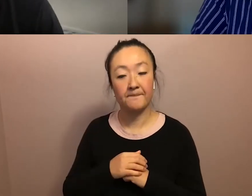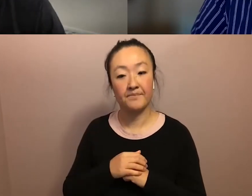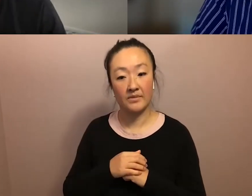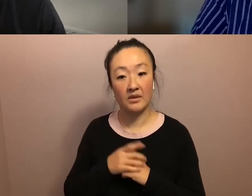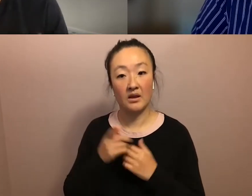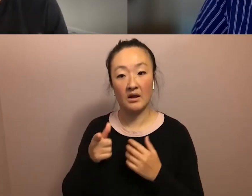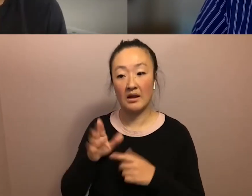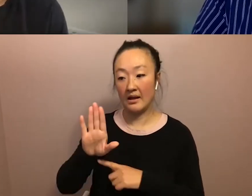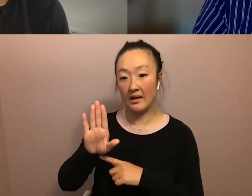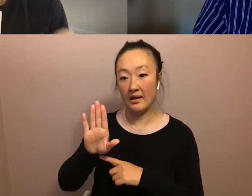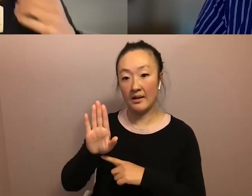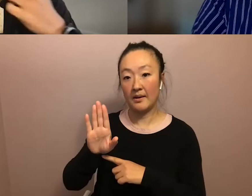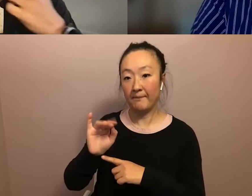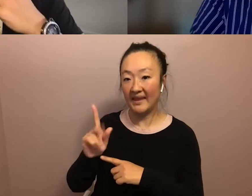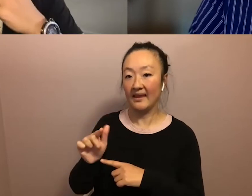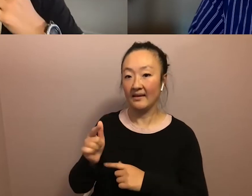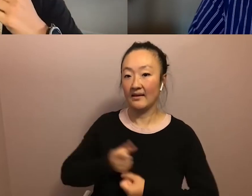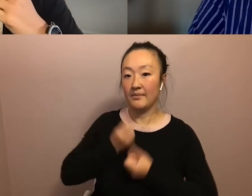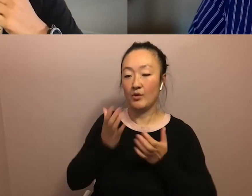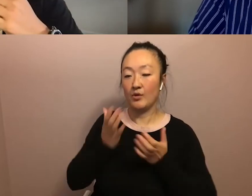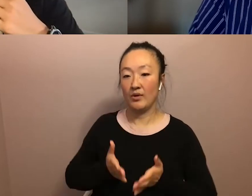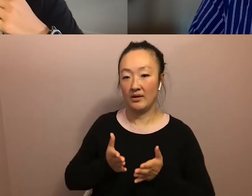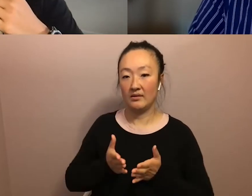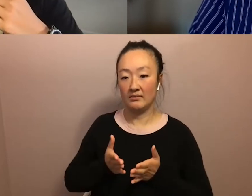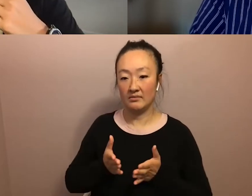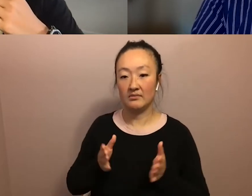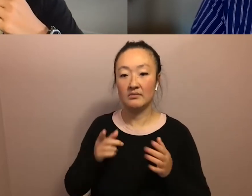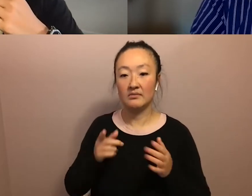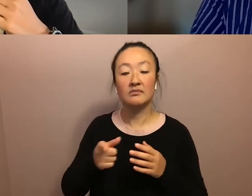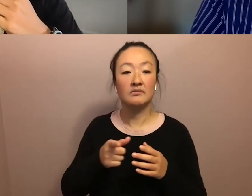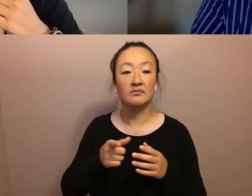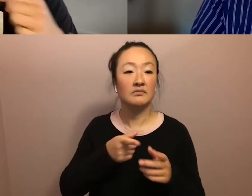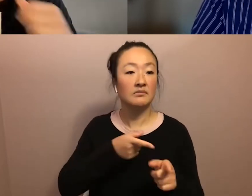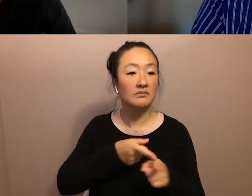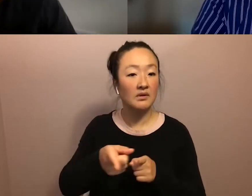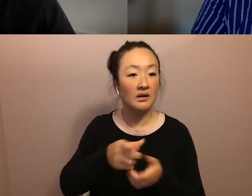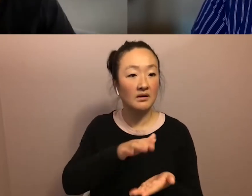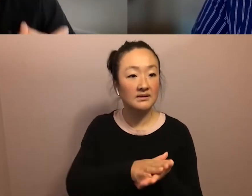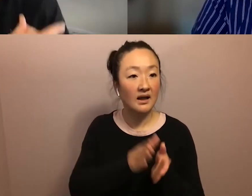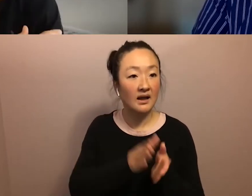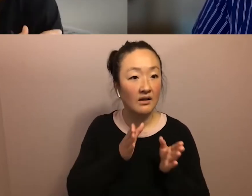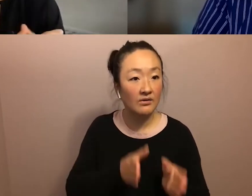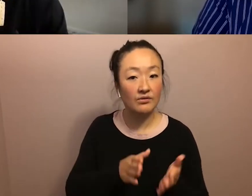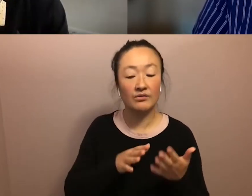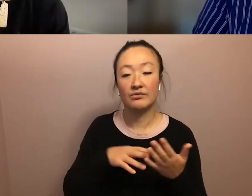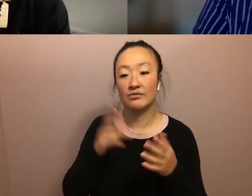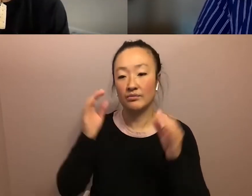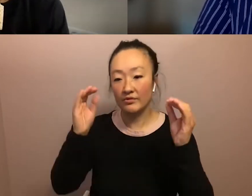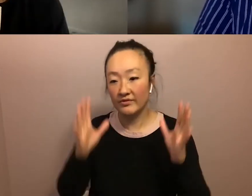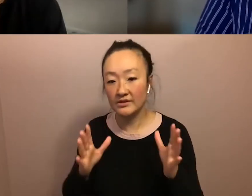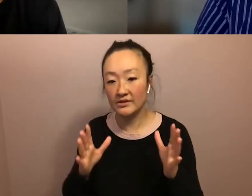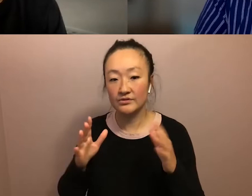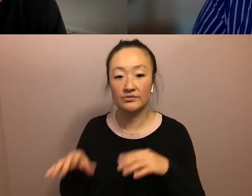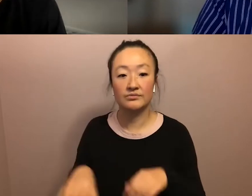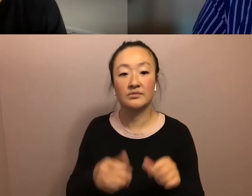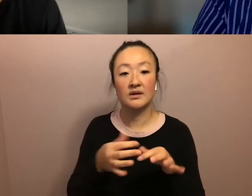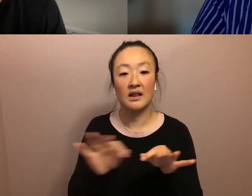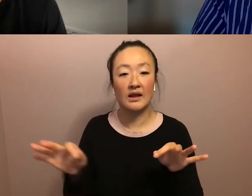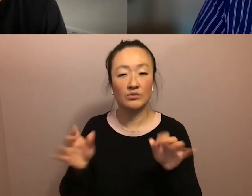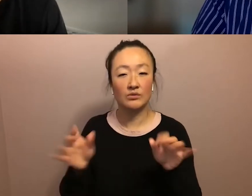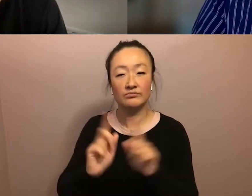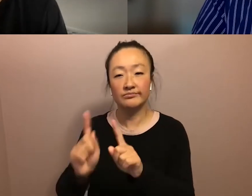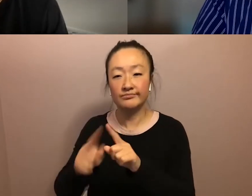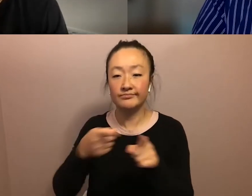poet, um, alongside being a scholar, being a professor, like doing language in different realms,